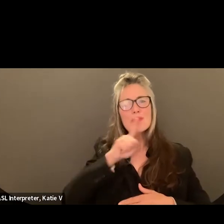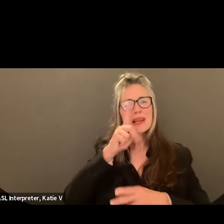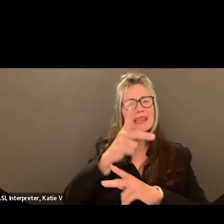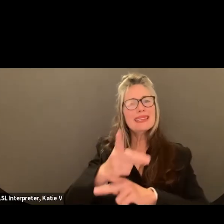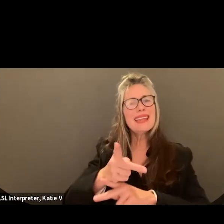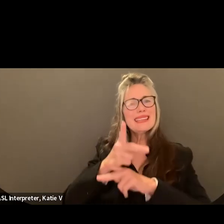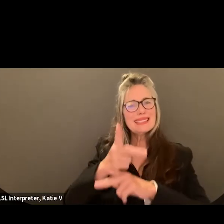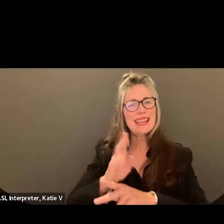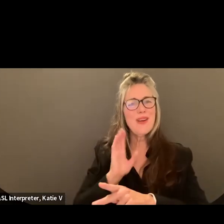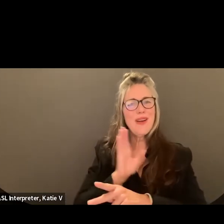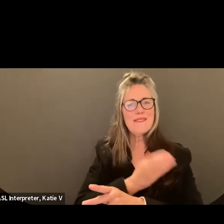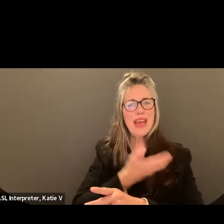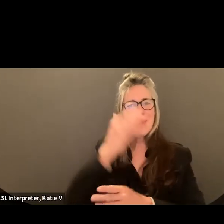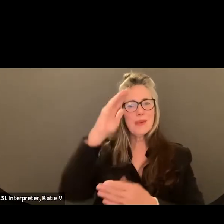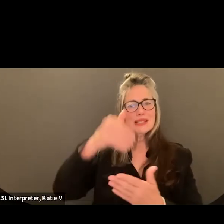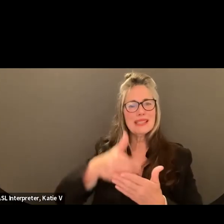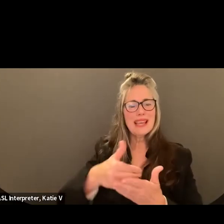Rudolph.